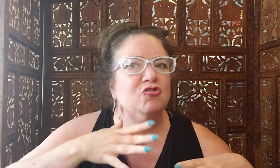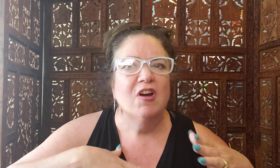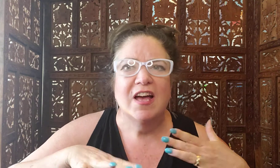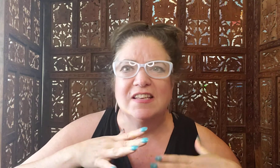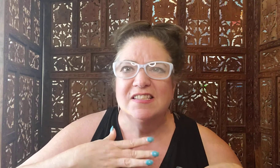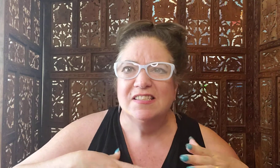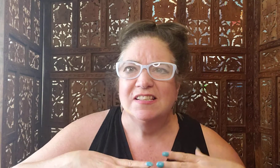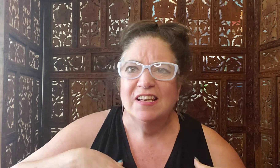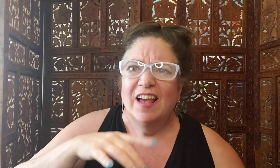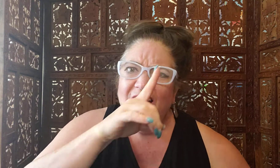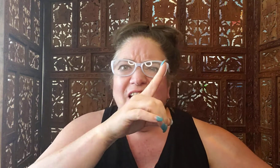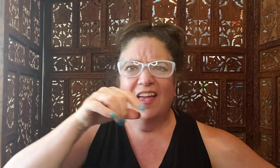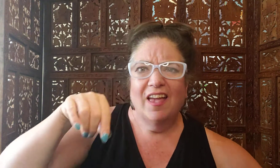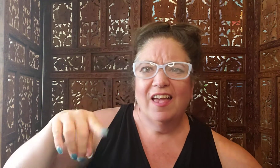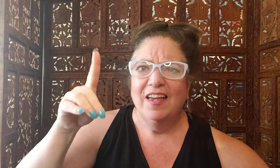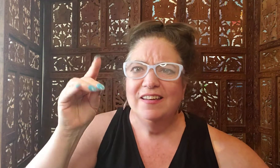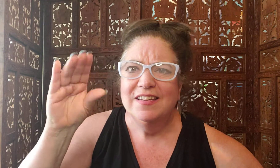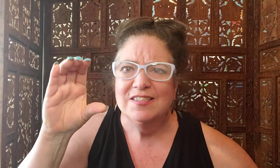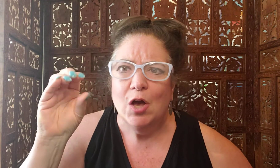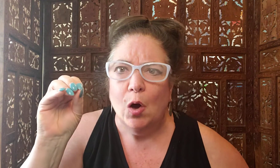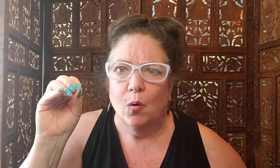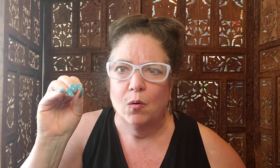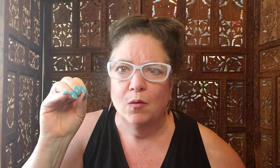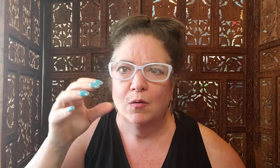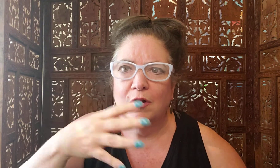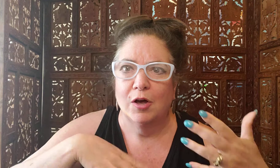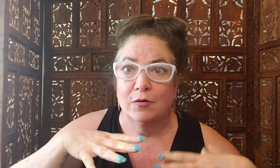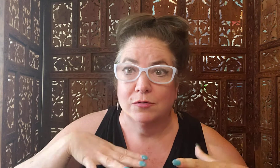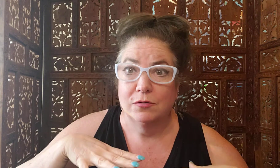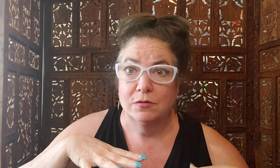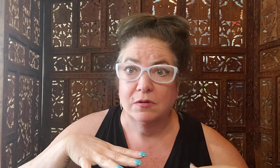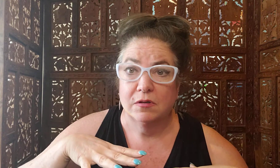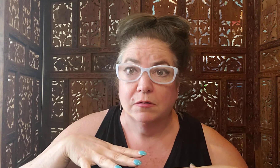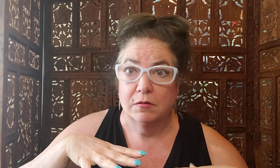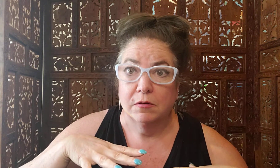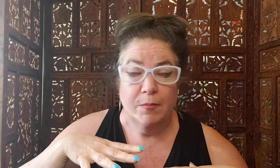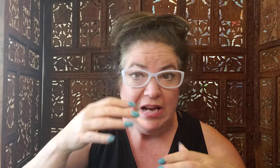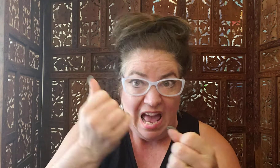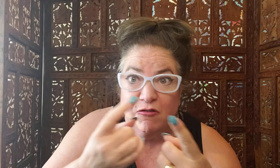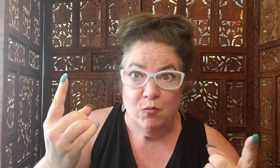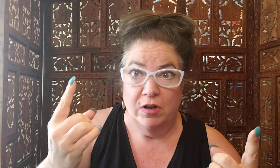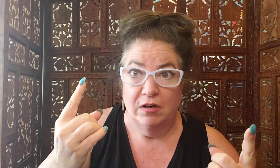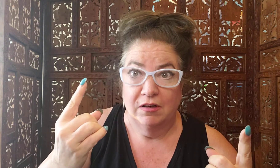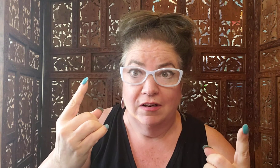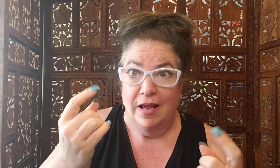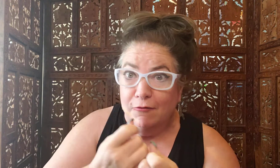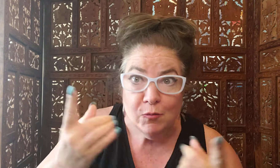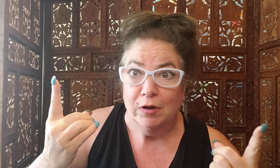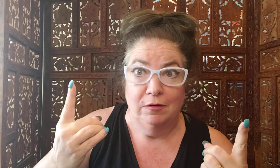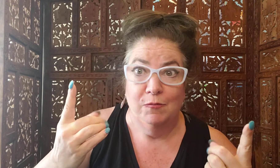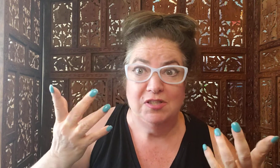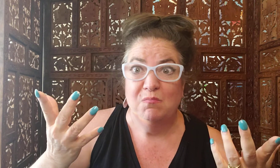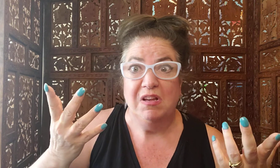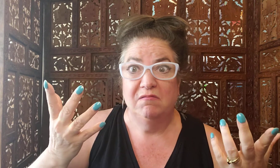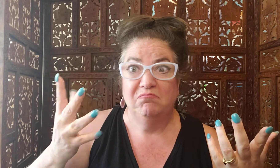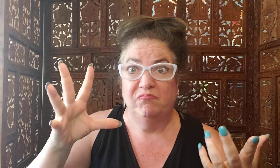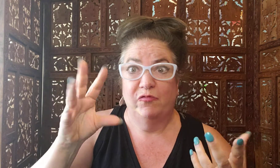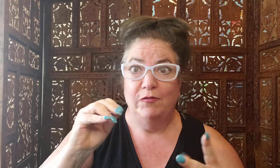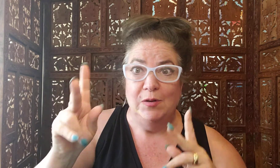dressed in disco clothes. I mean, everyone, everyone must've been 50